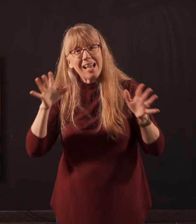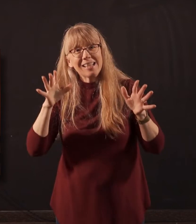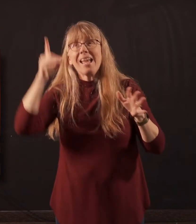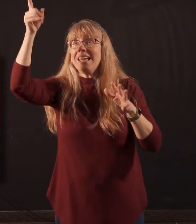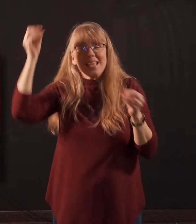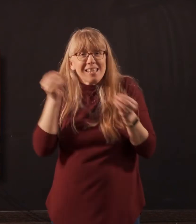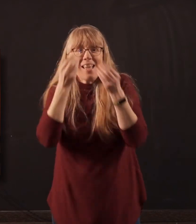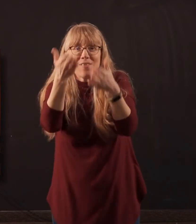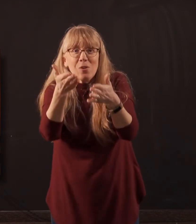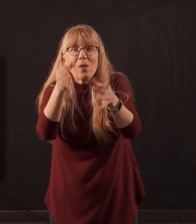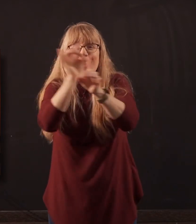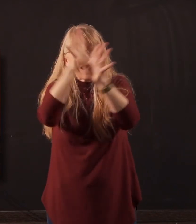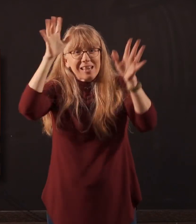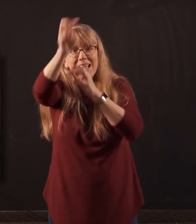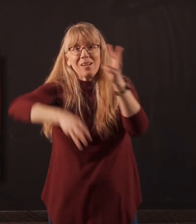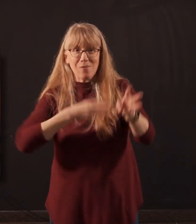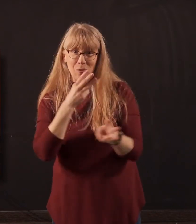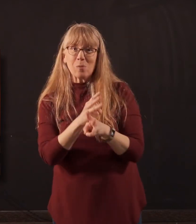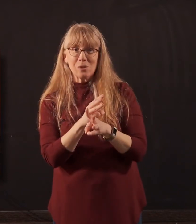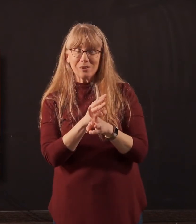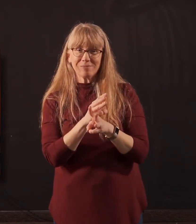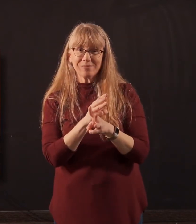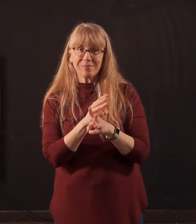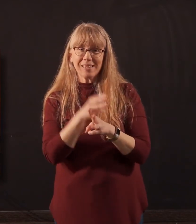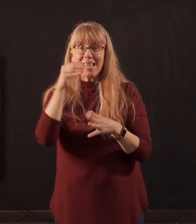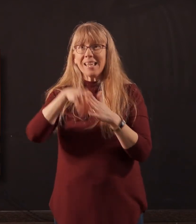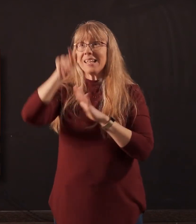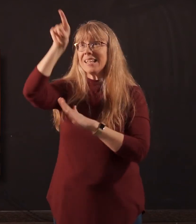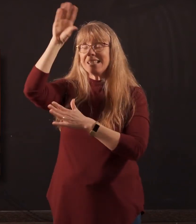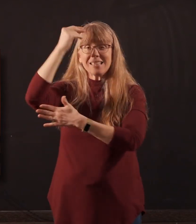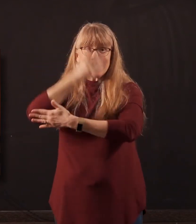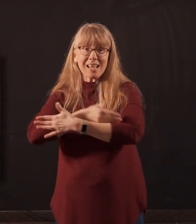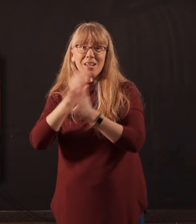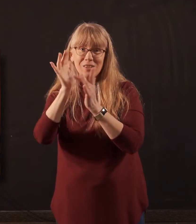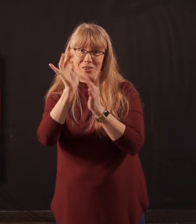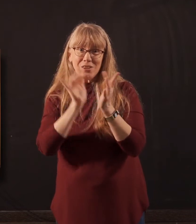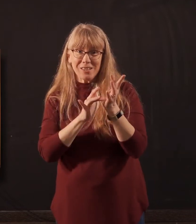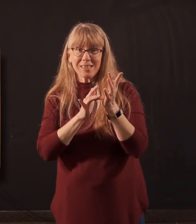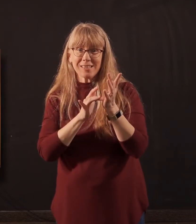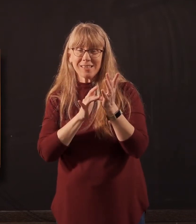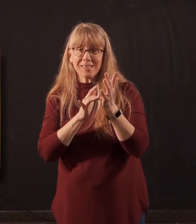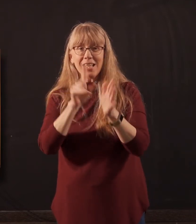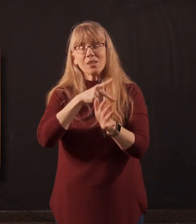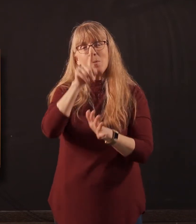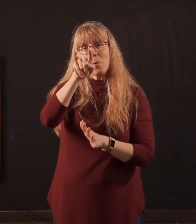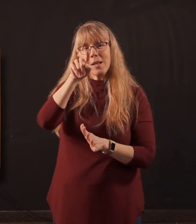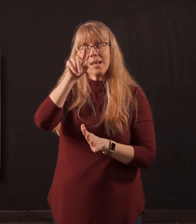the very light of the world. And this is in his son, Jesus. Psalm 119 tells us that God